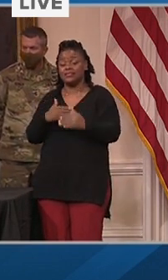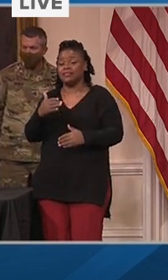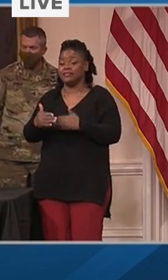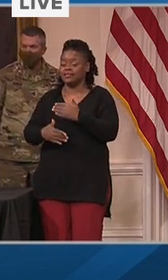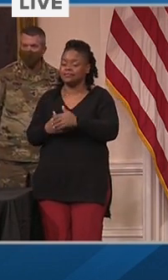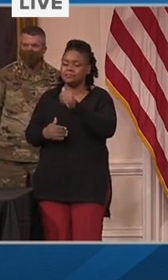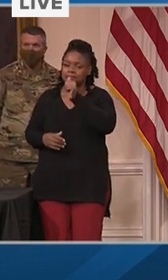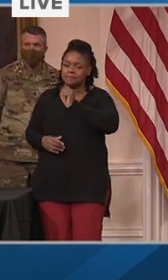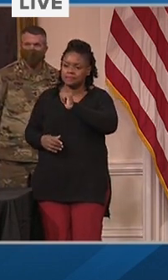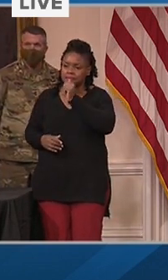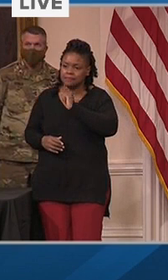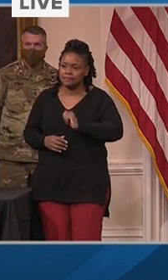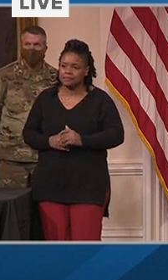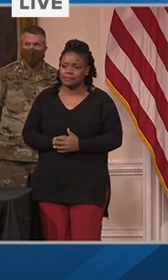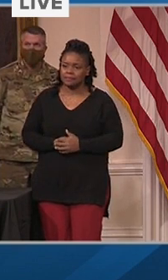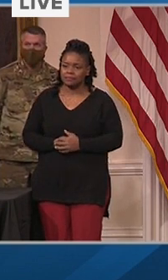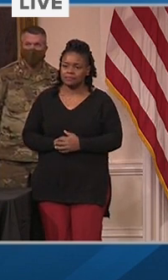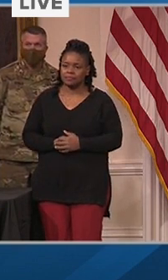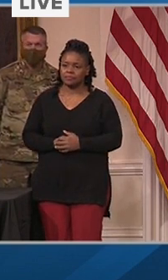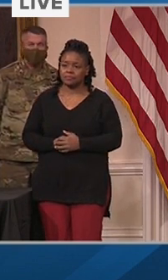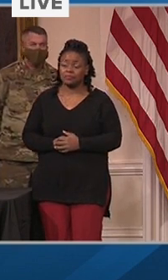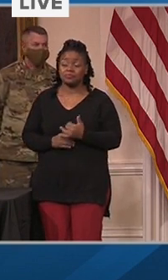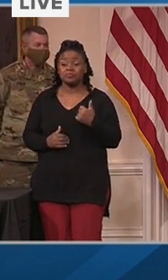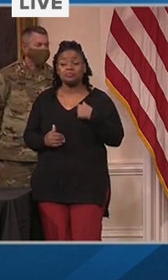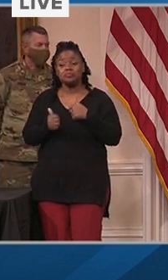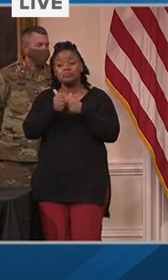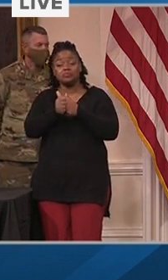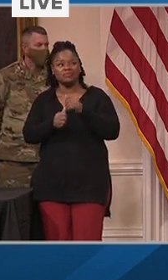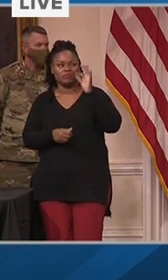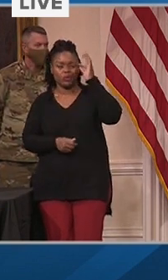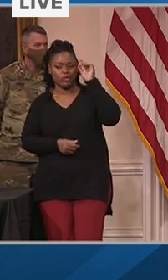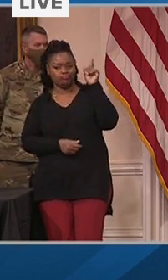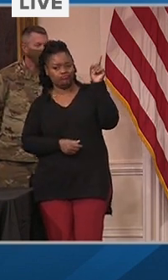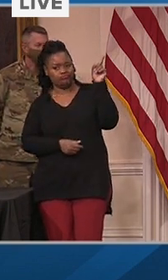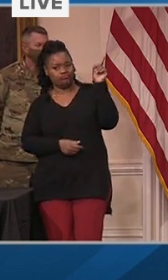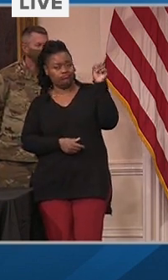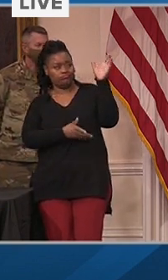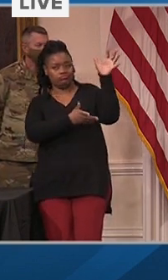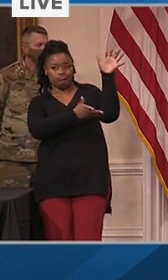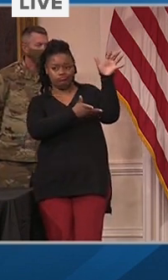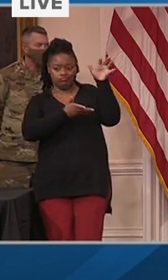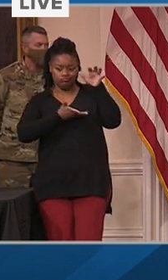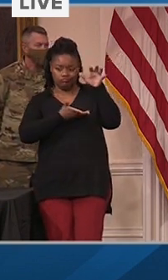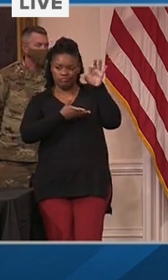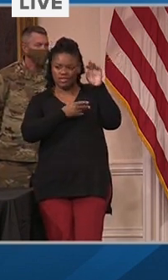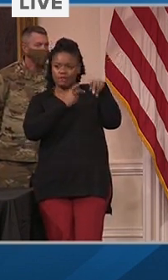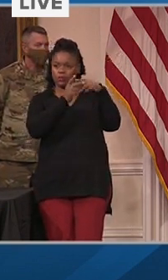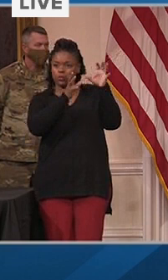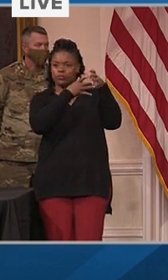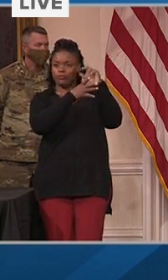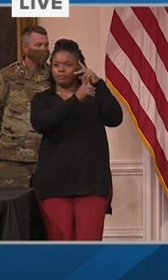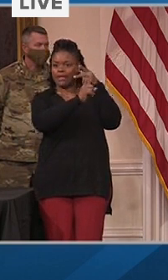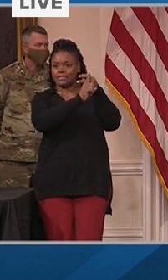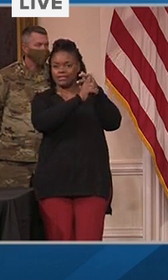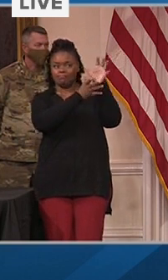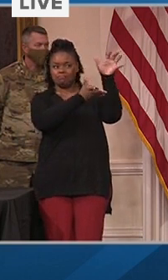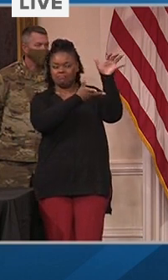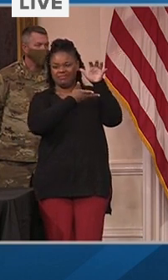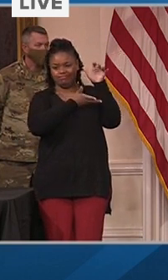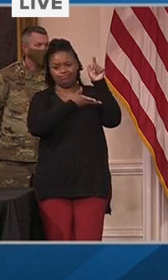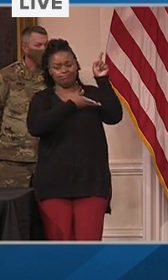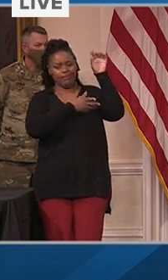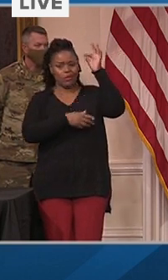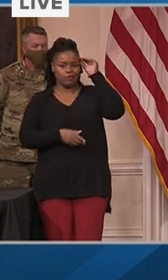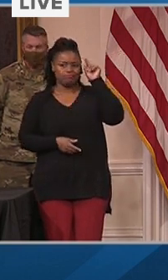on the recommendations of the federal advisory committee on immunization practices, which is